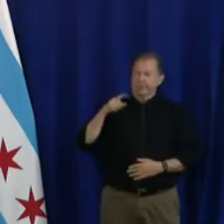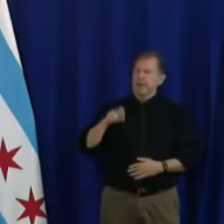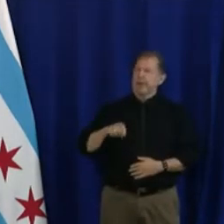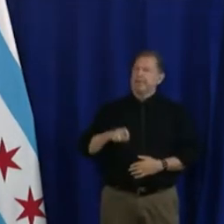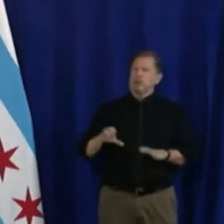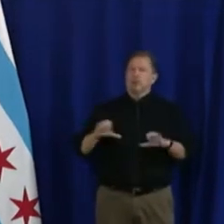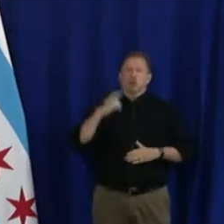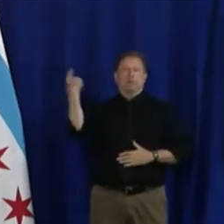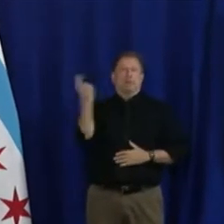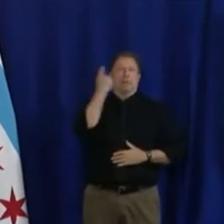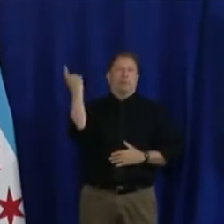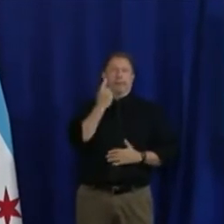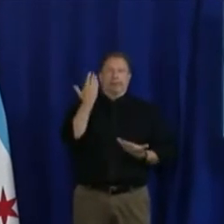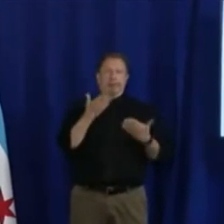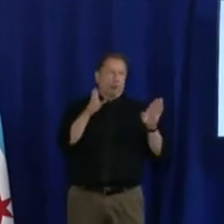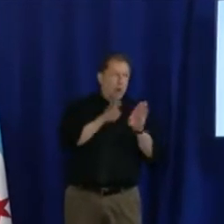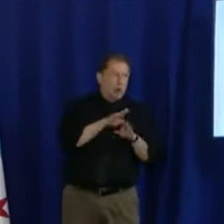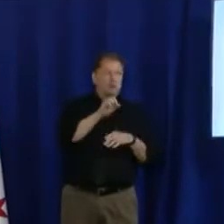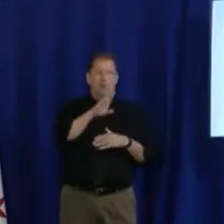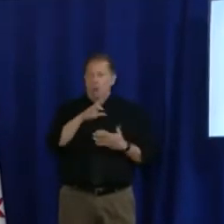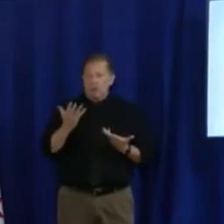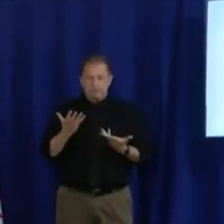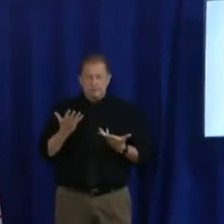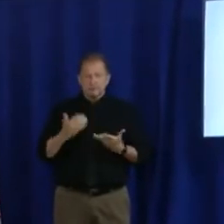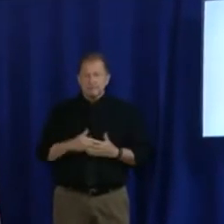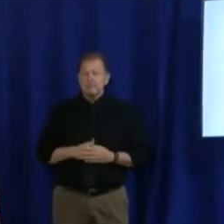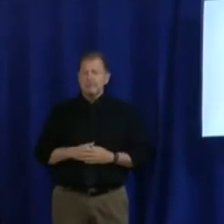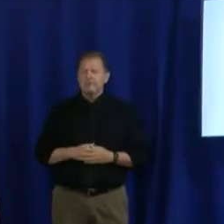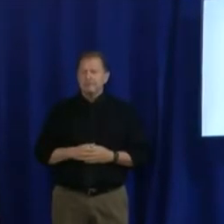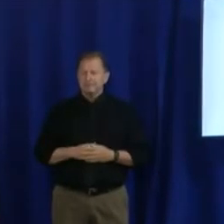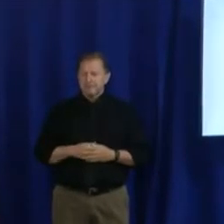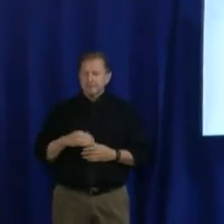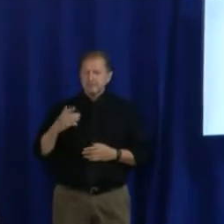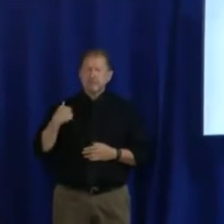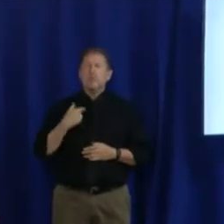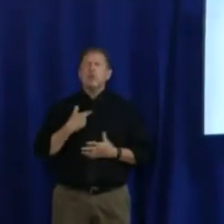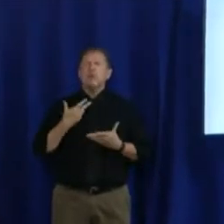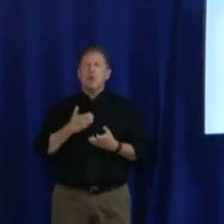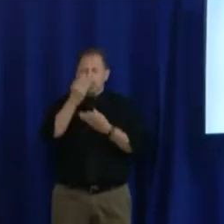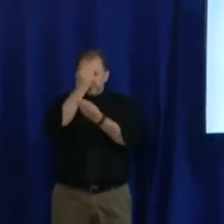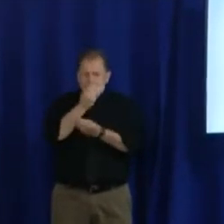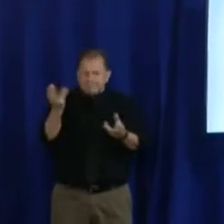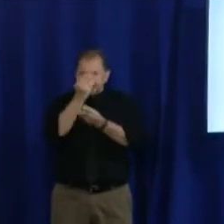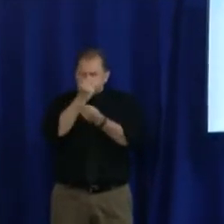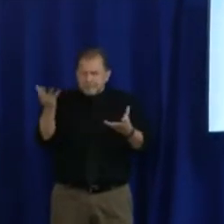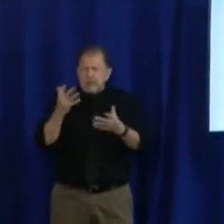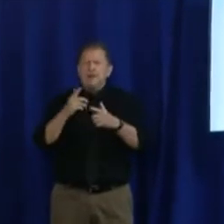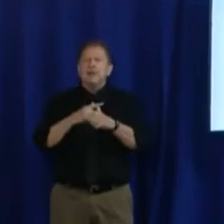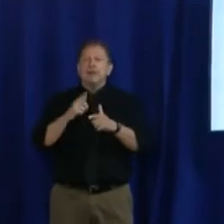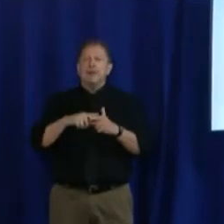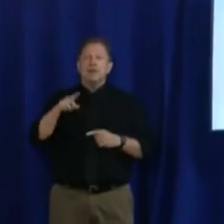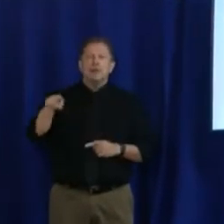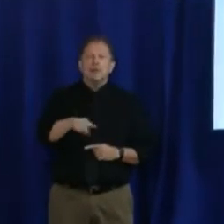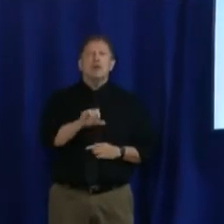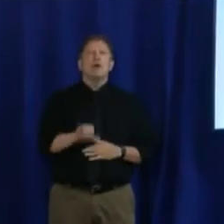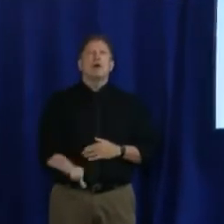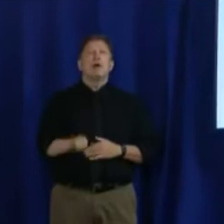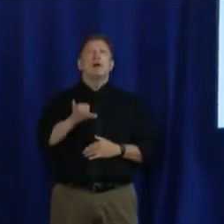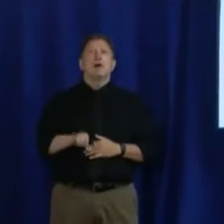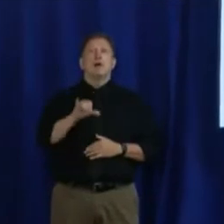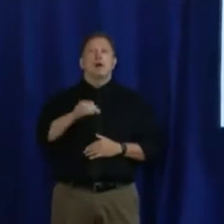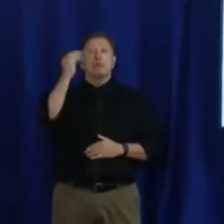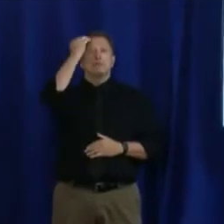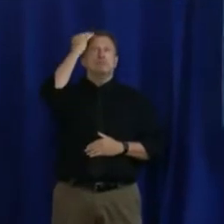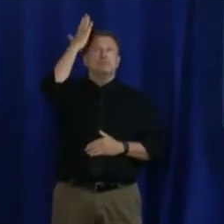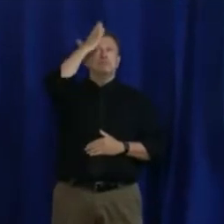We believe that providing the public with additional information, more information, highlighting the information